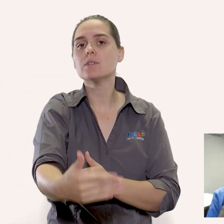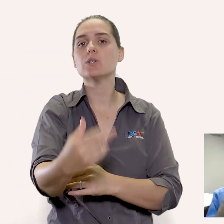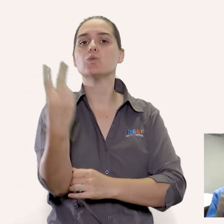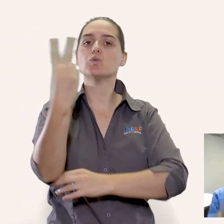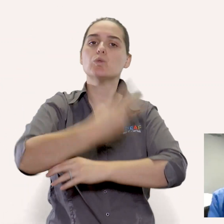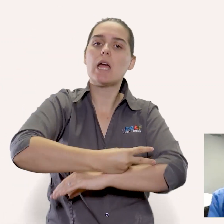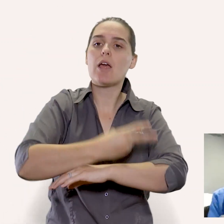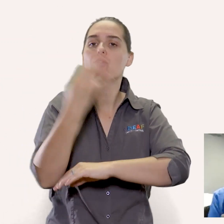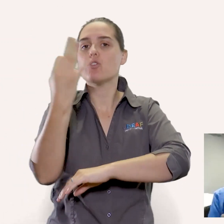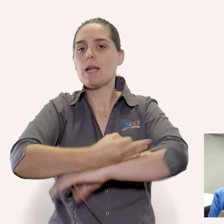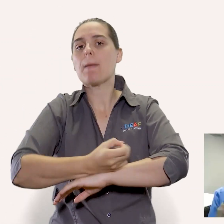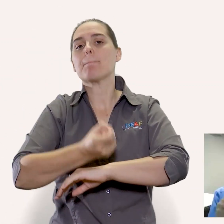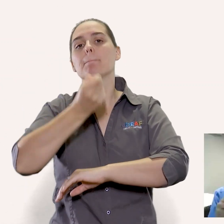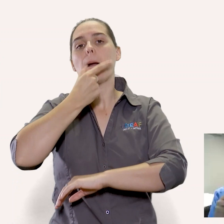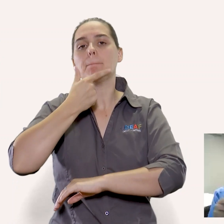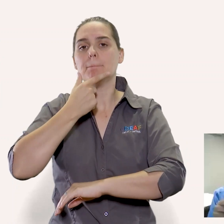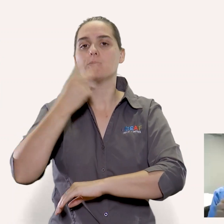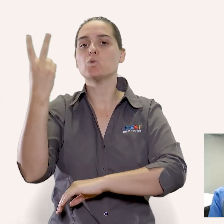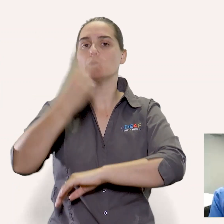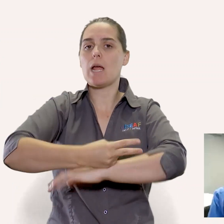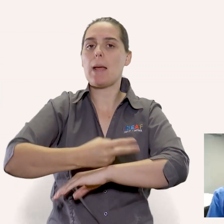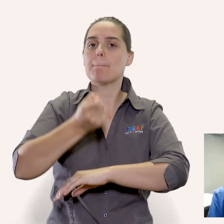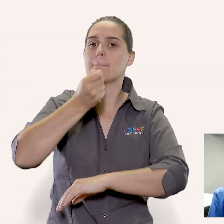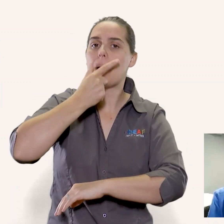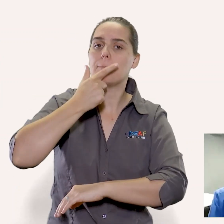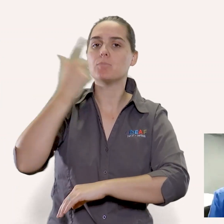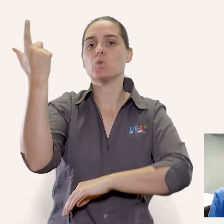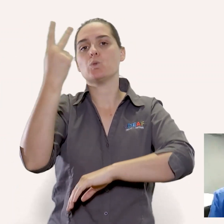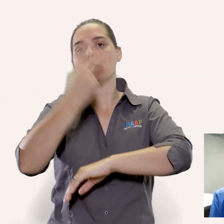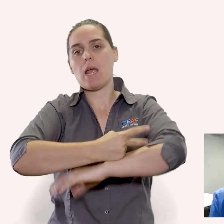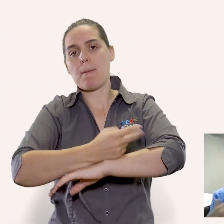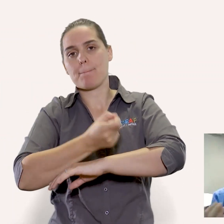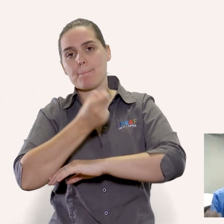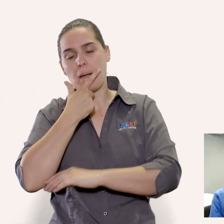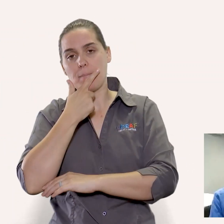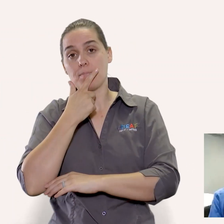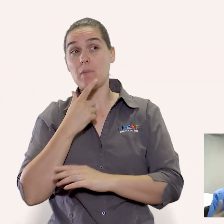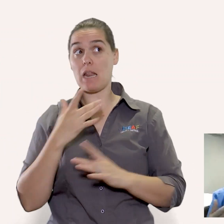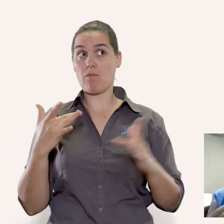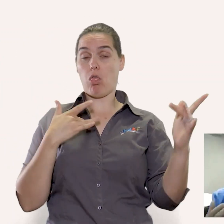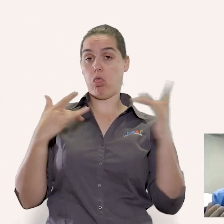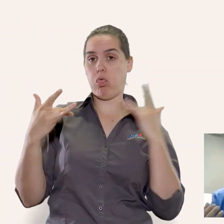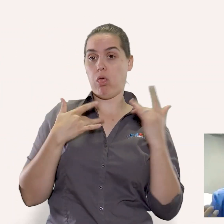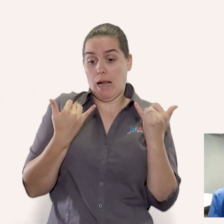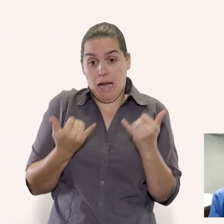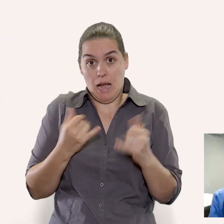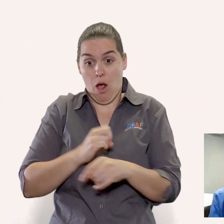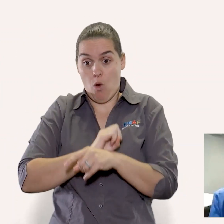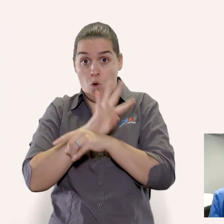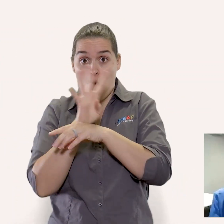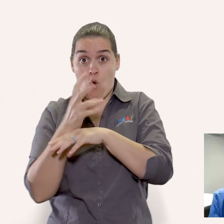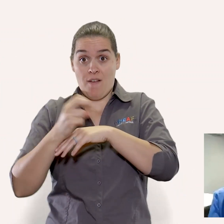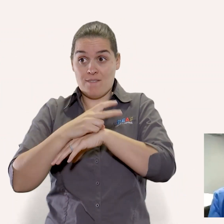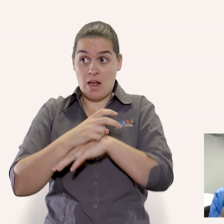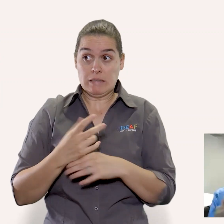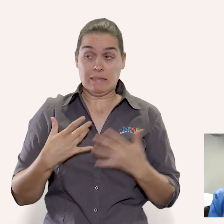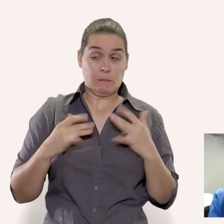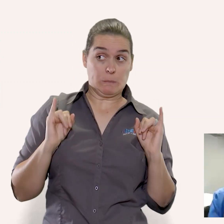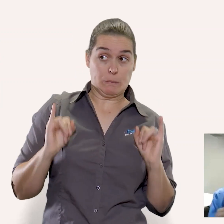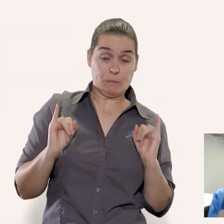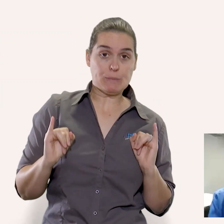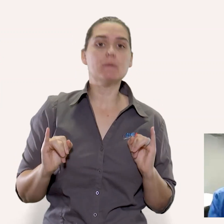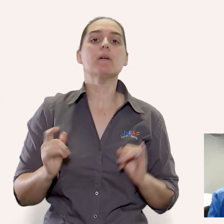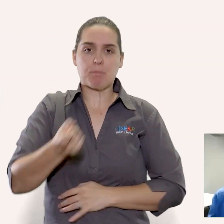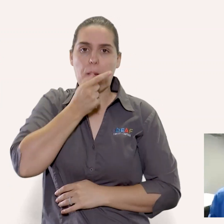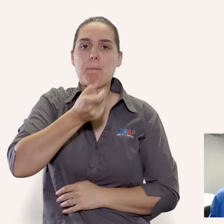day long term but if you are concerned about viruses in your in your vicinity or the people around you you can